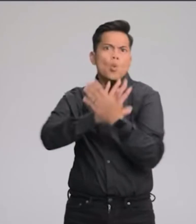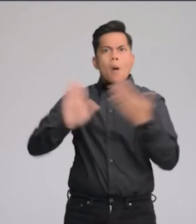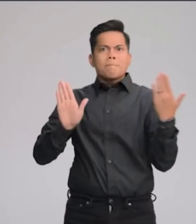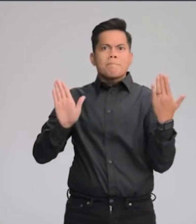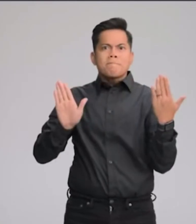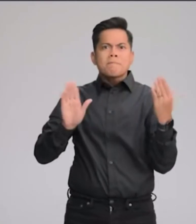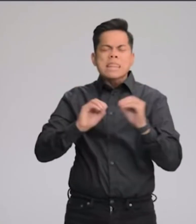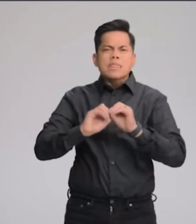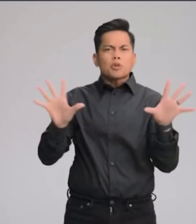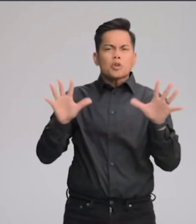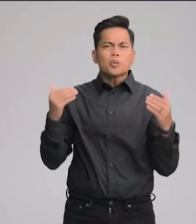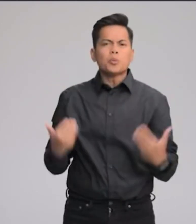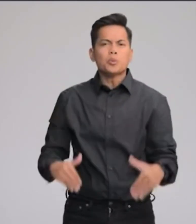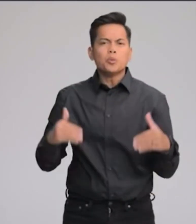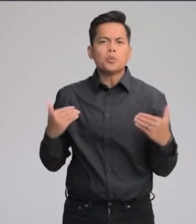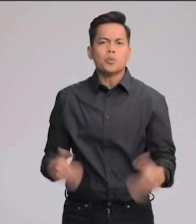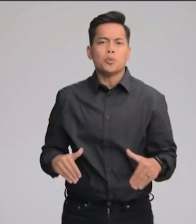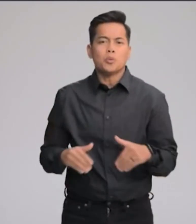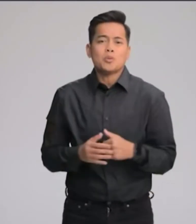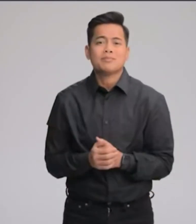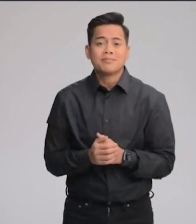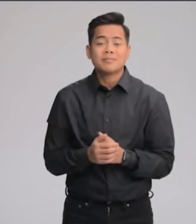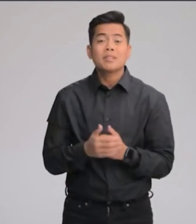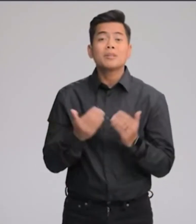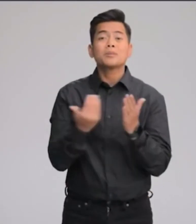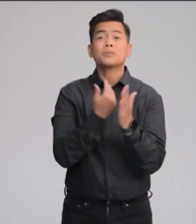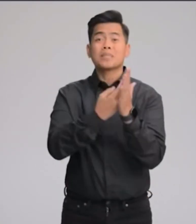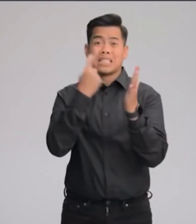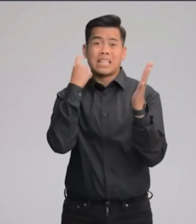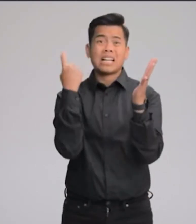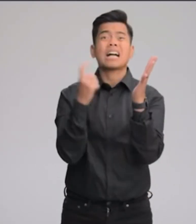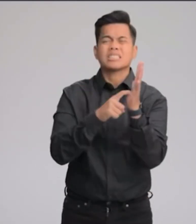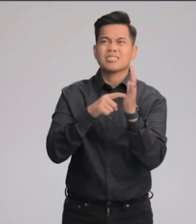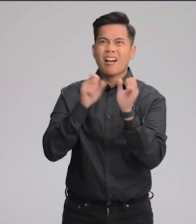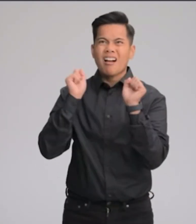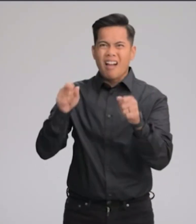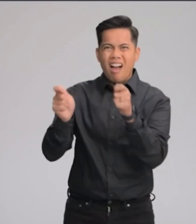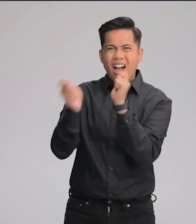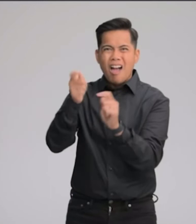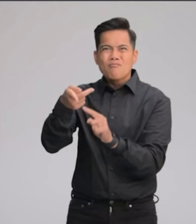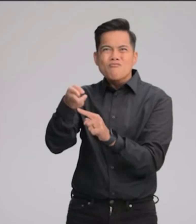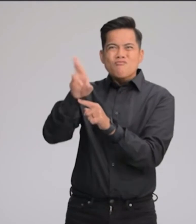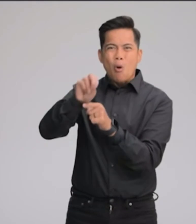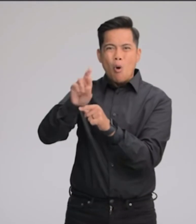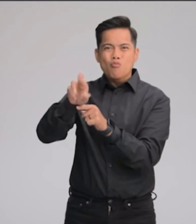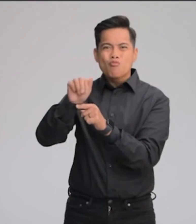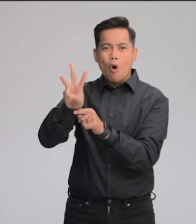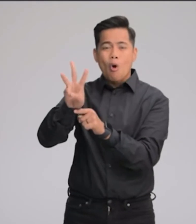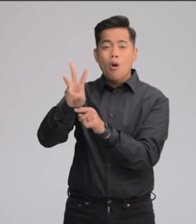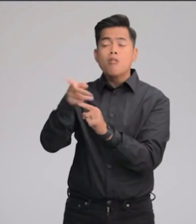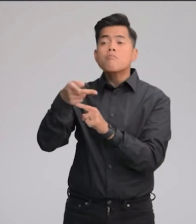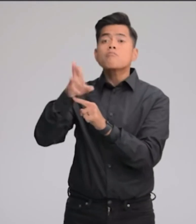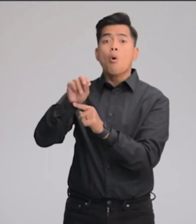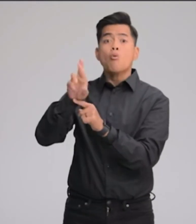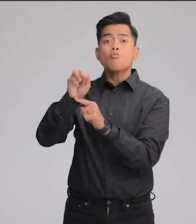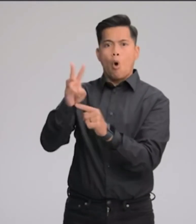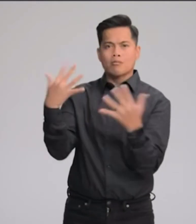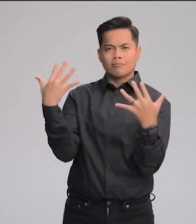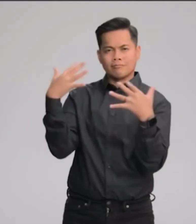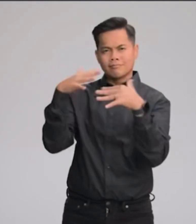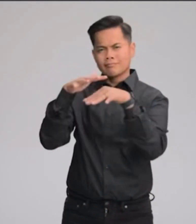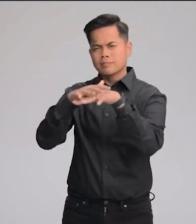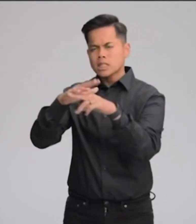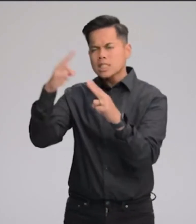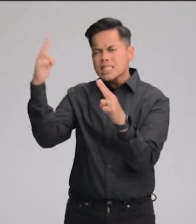We're also using the new sensor to optimize for detail in Pro RAW. Pro RAW merges the